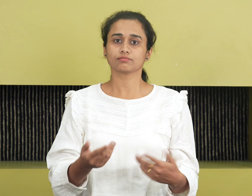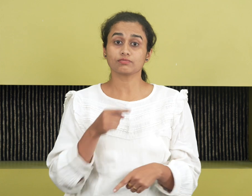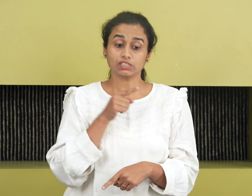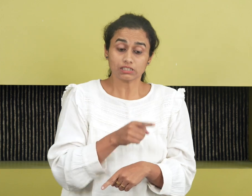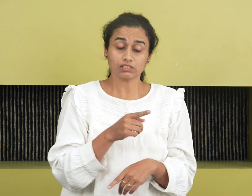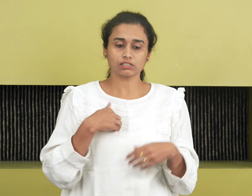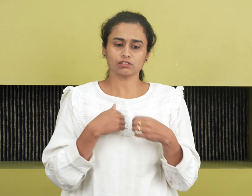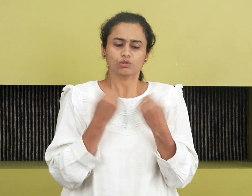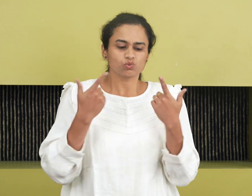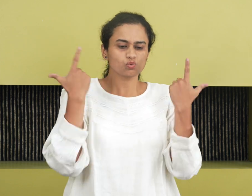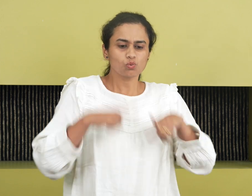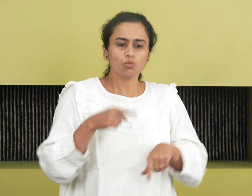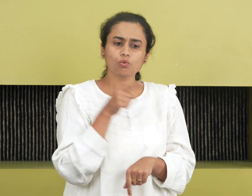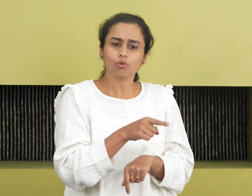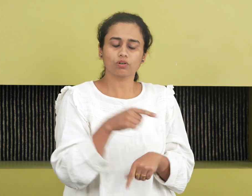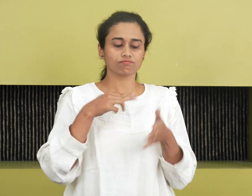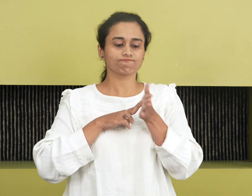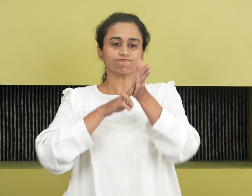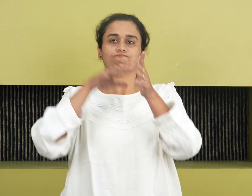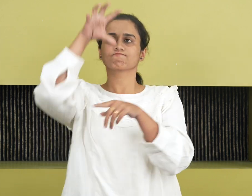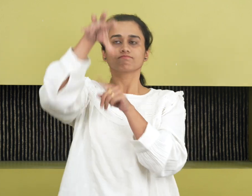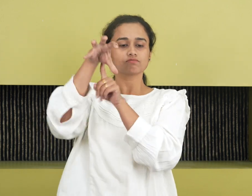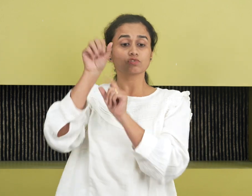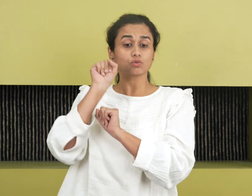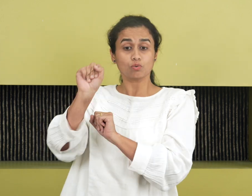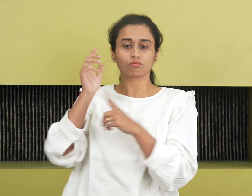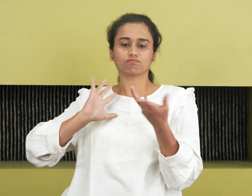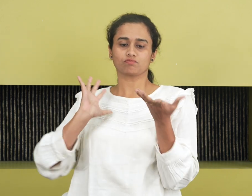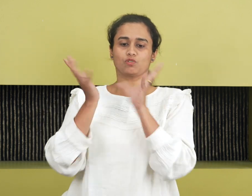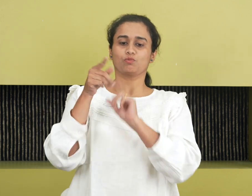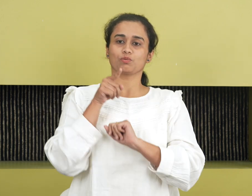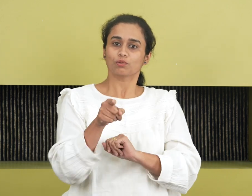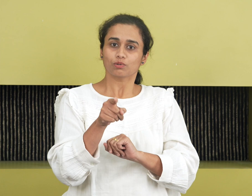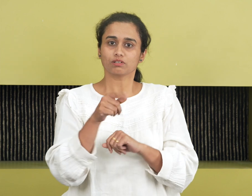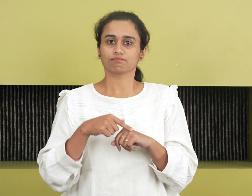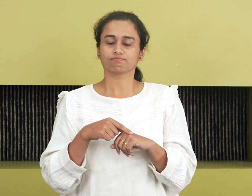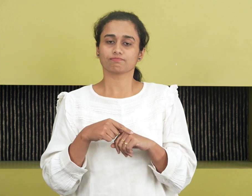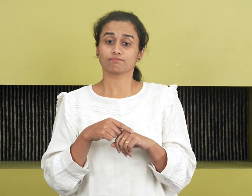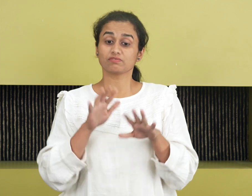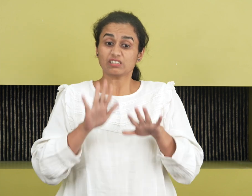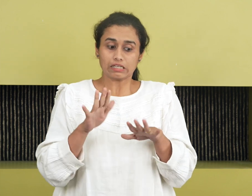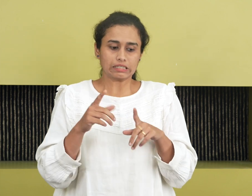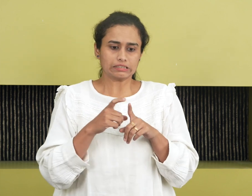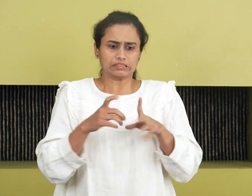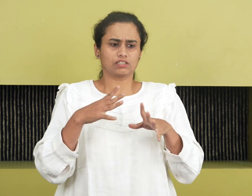a loss for the nation of its overall and already endangered diversity.